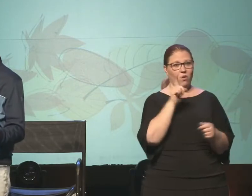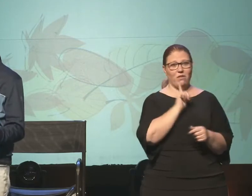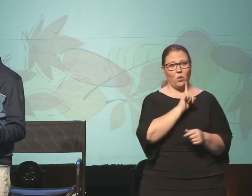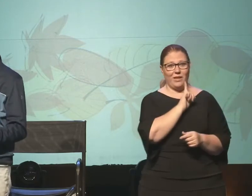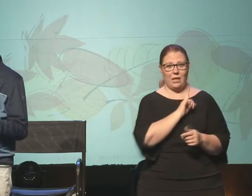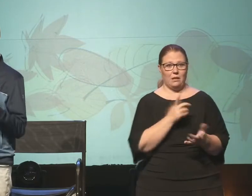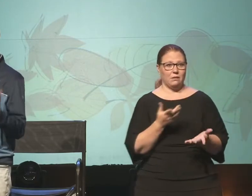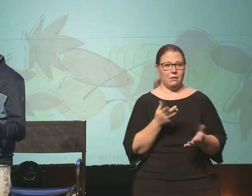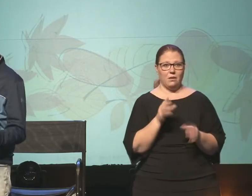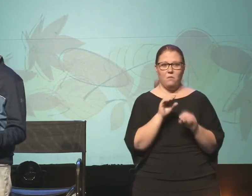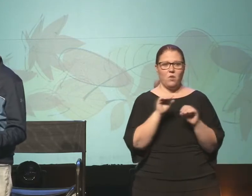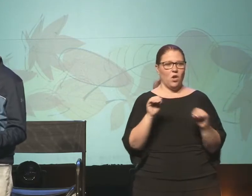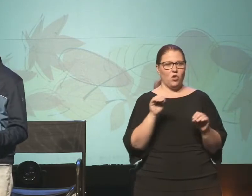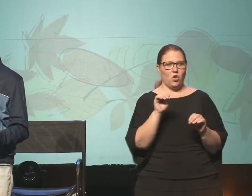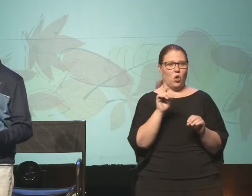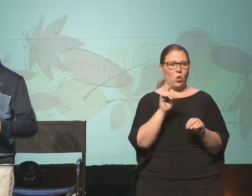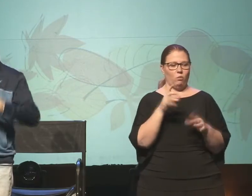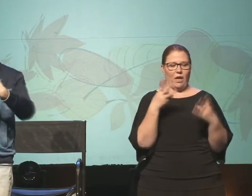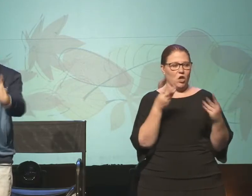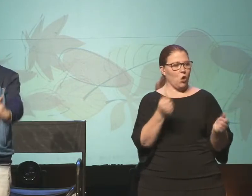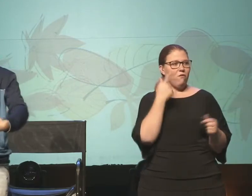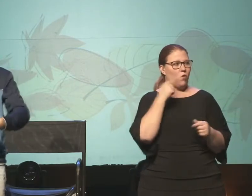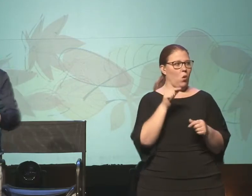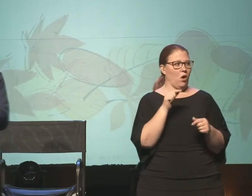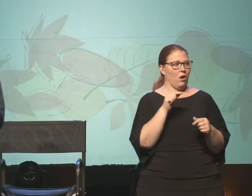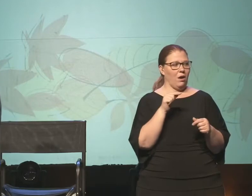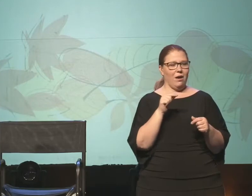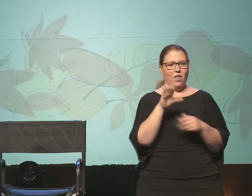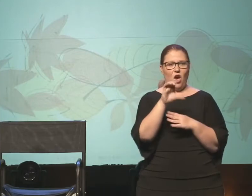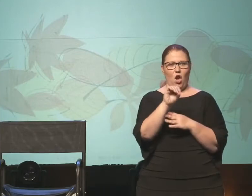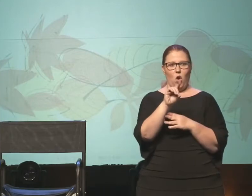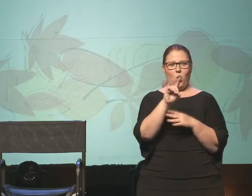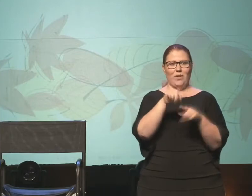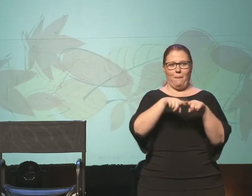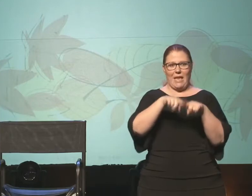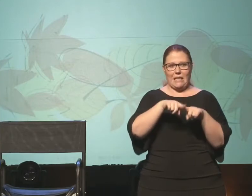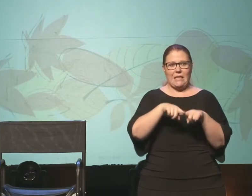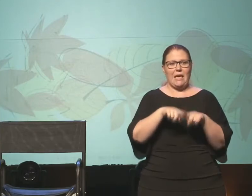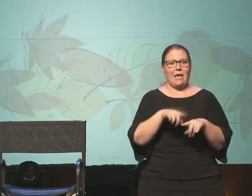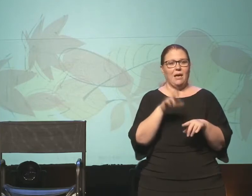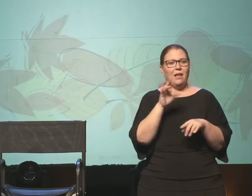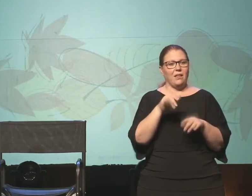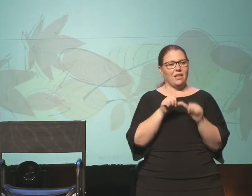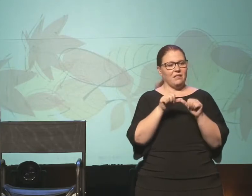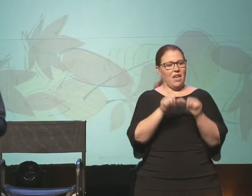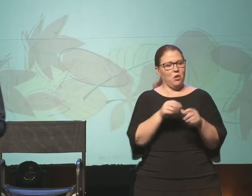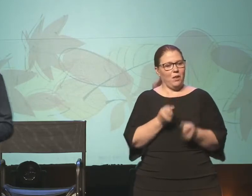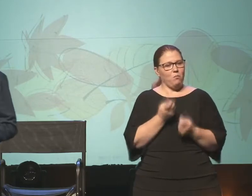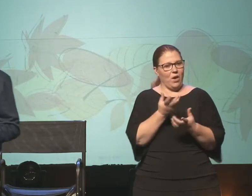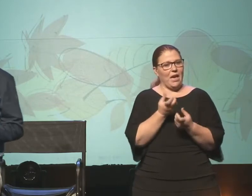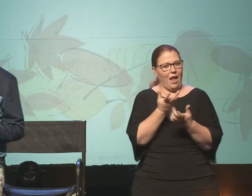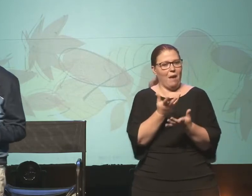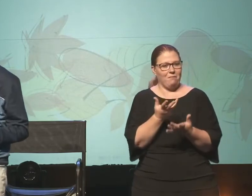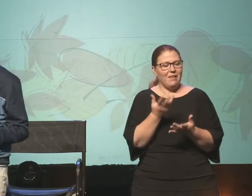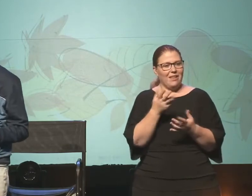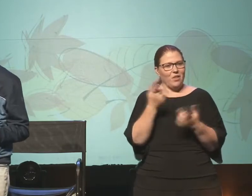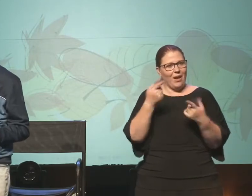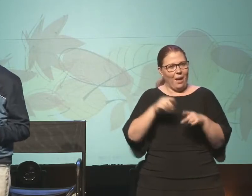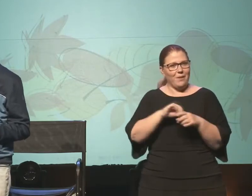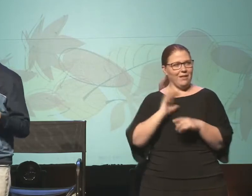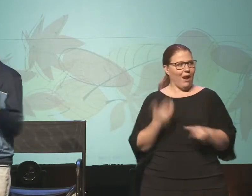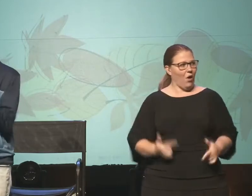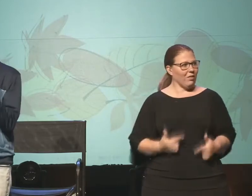no cure for the codependency, no cure for whatever it is that's continually bringing this up. So this happens in our lives.